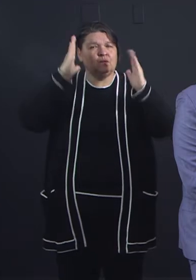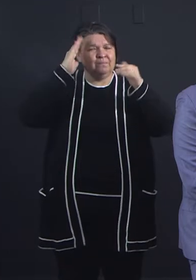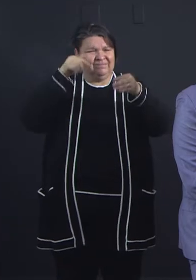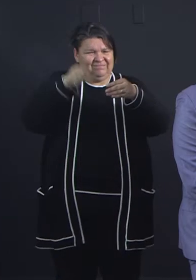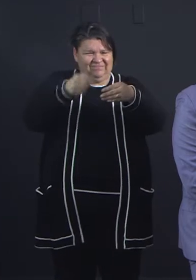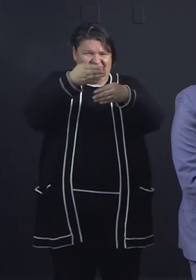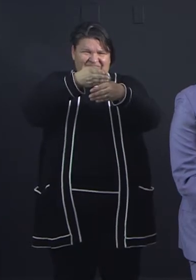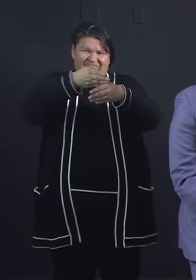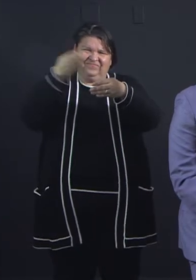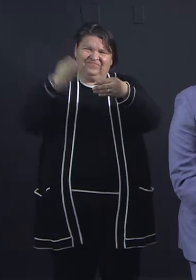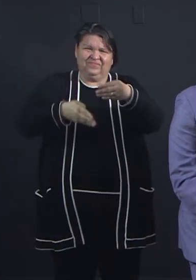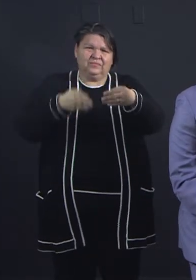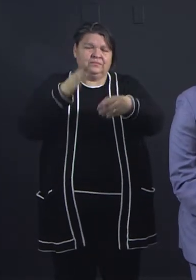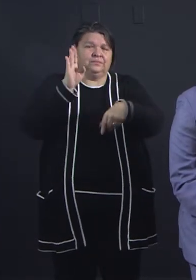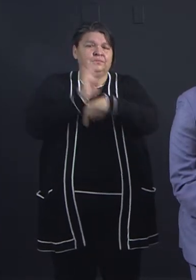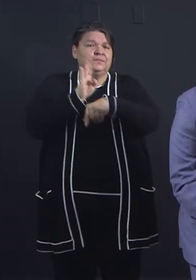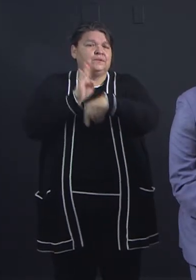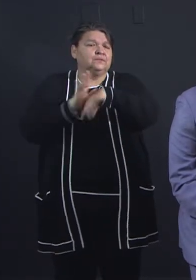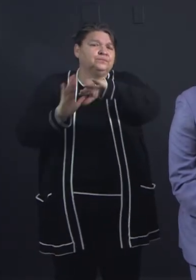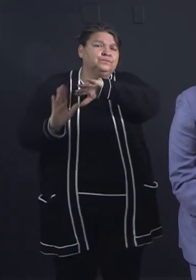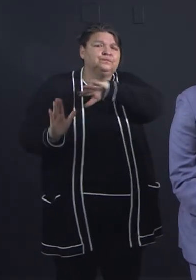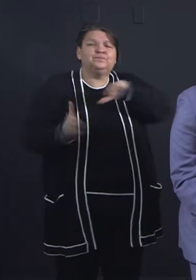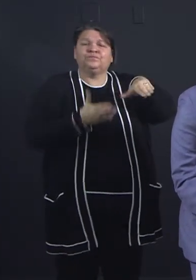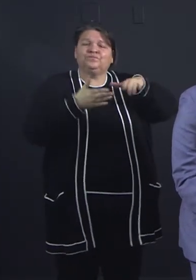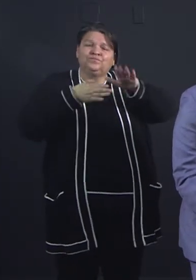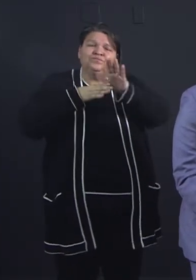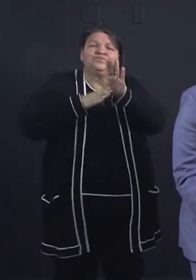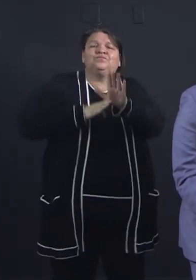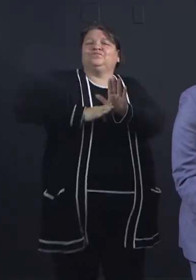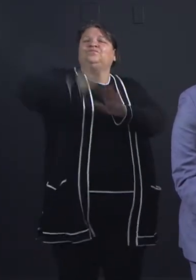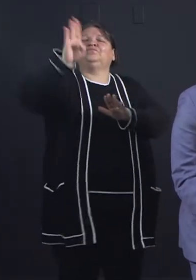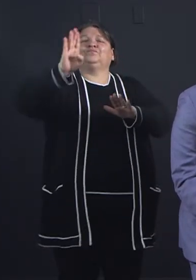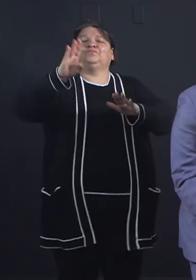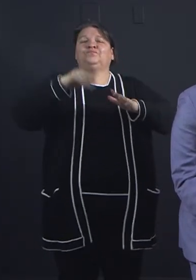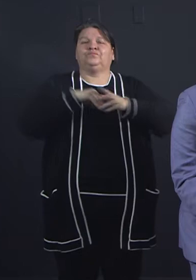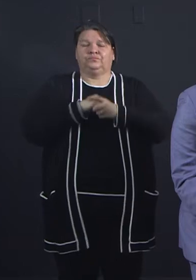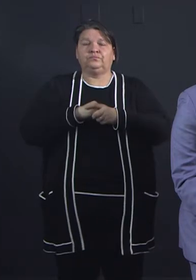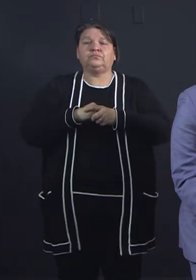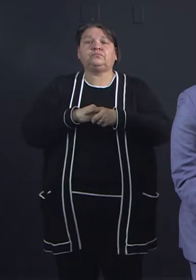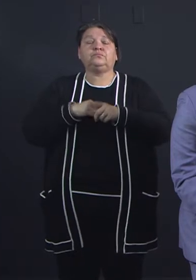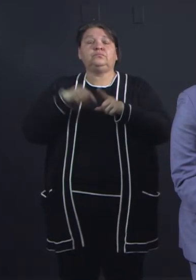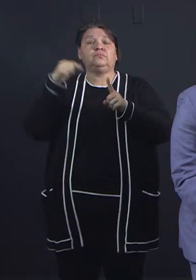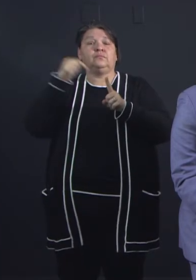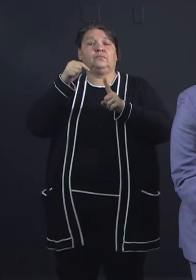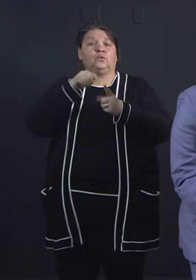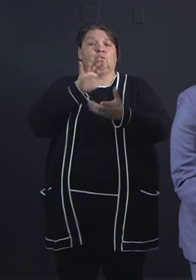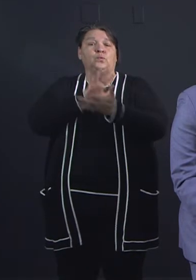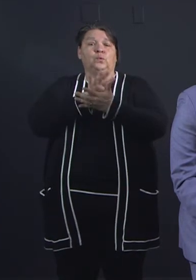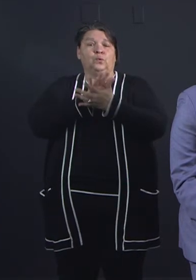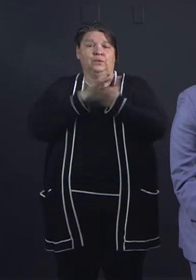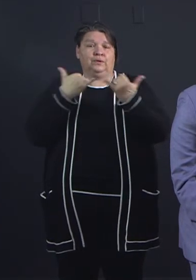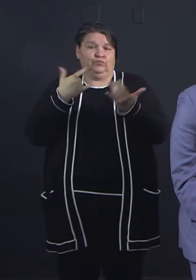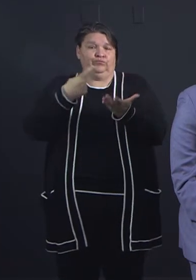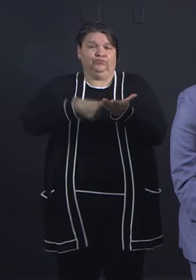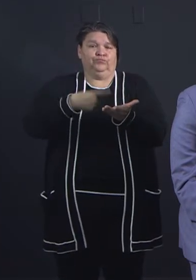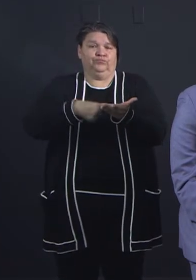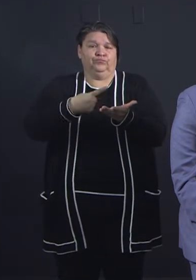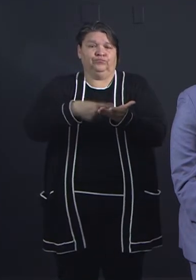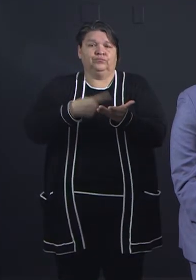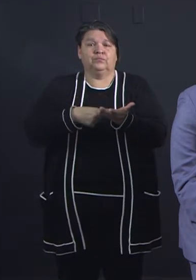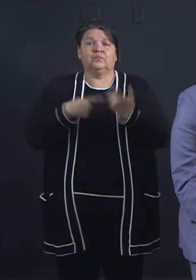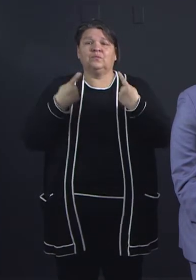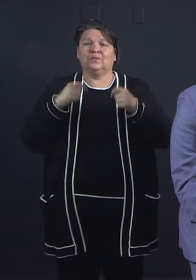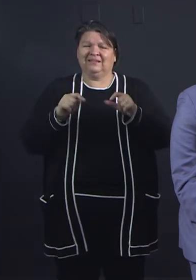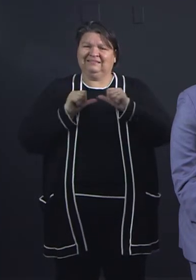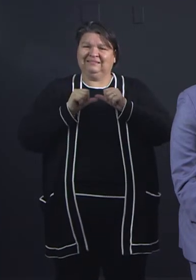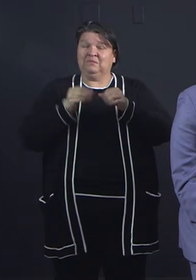So stay home, follow good hygiene, and let's do our part to help move through this time. Our community